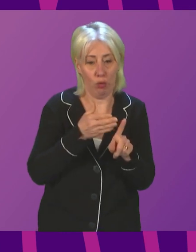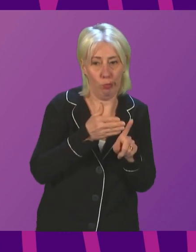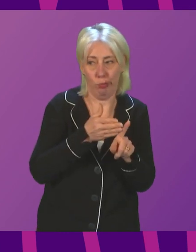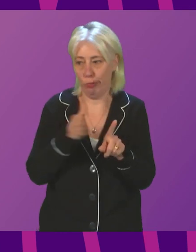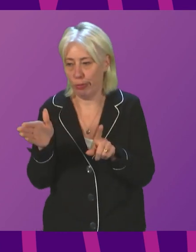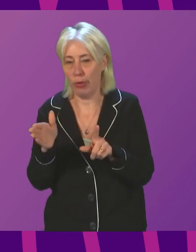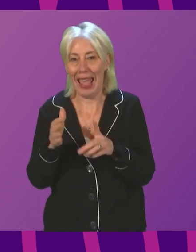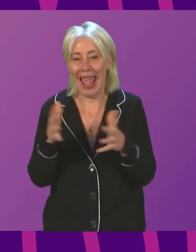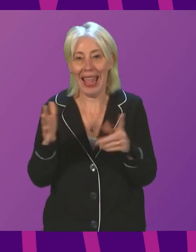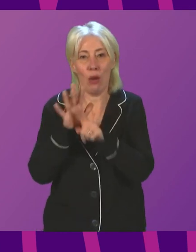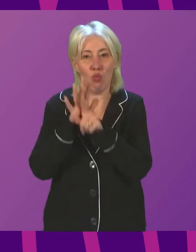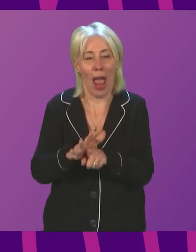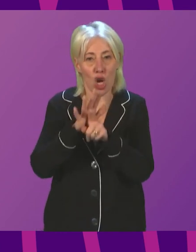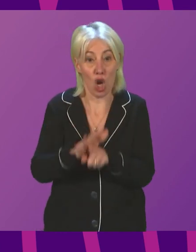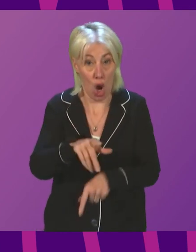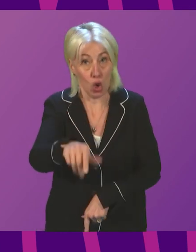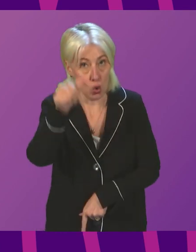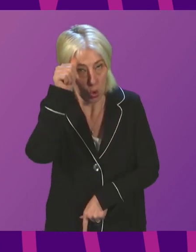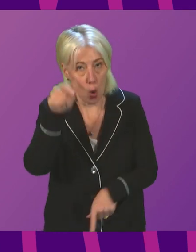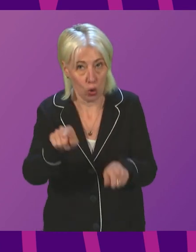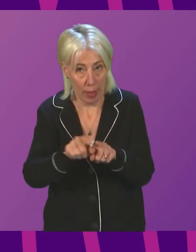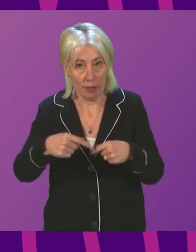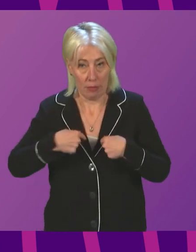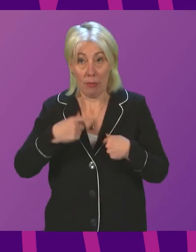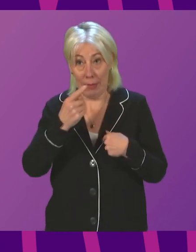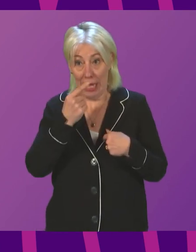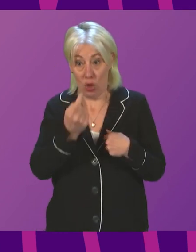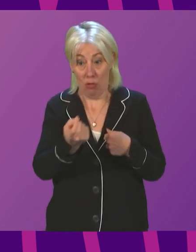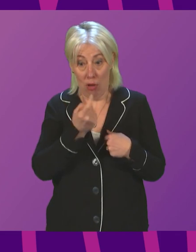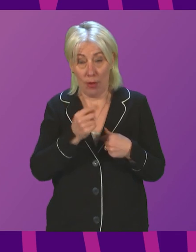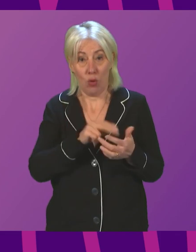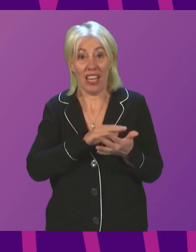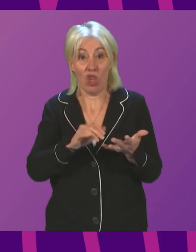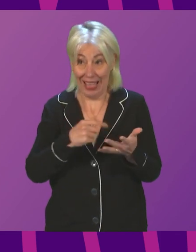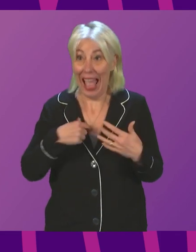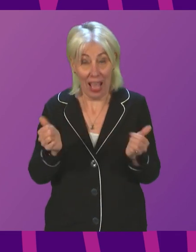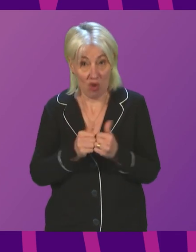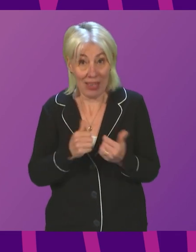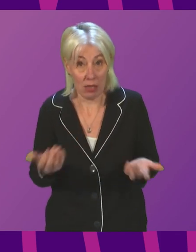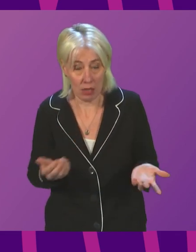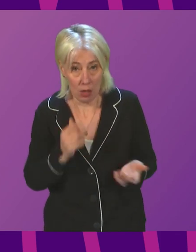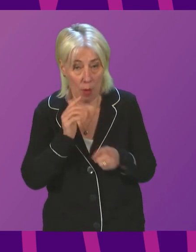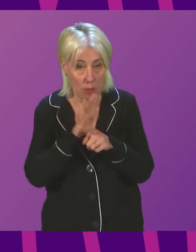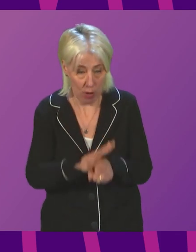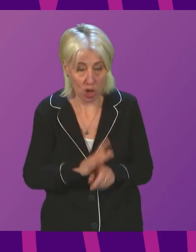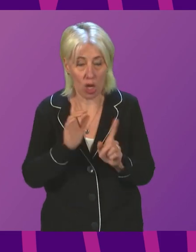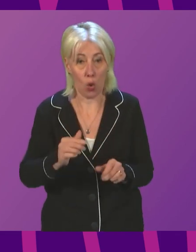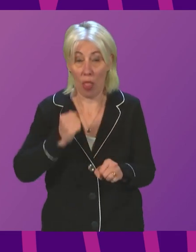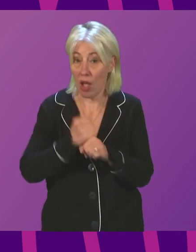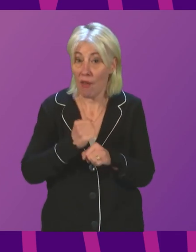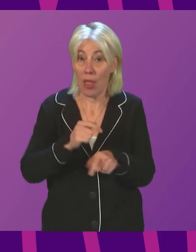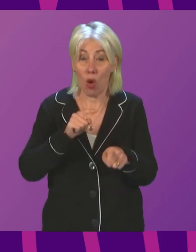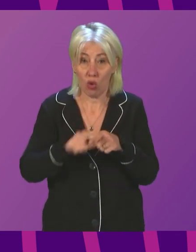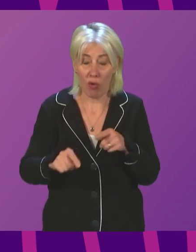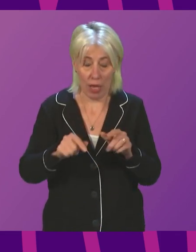enormous pressure that he foresees in the National Health Service in the winter, which I agree with and the Government is trying to take the